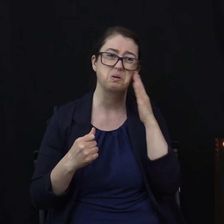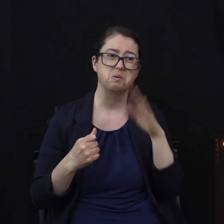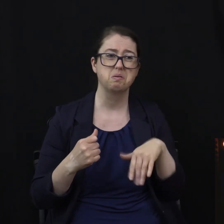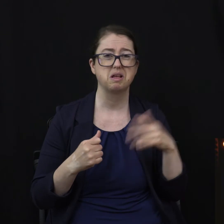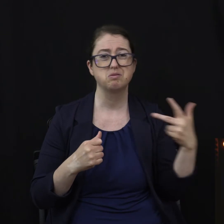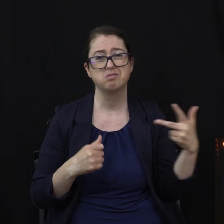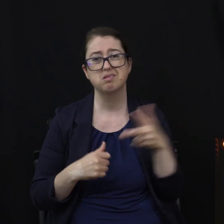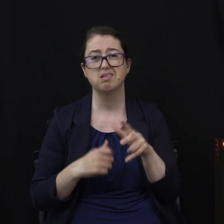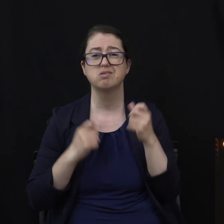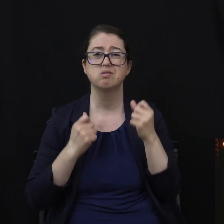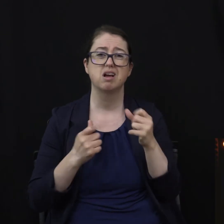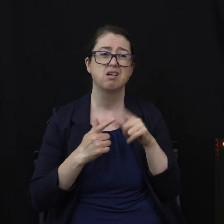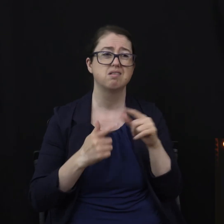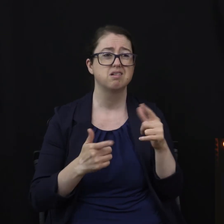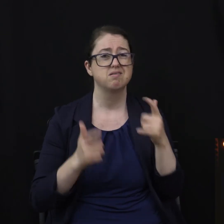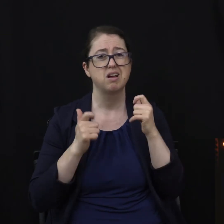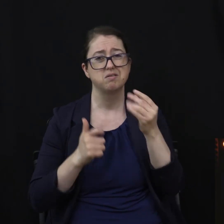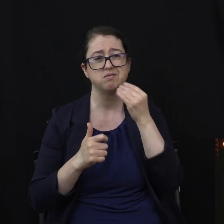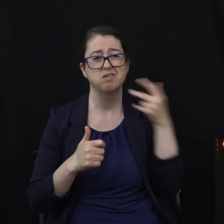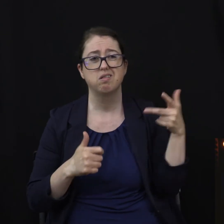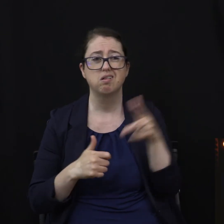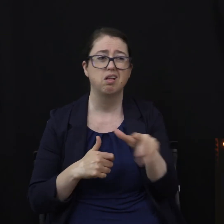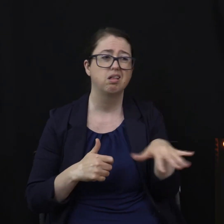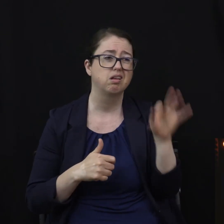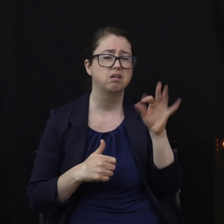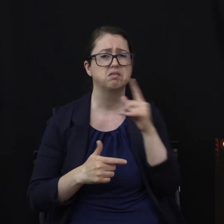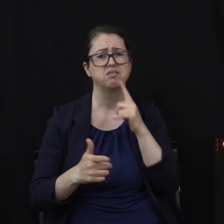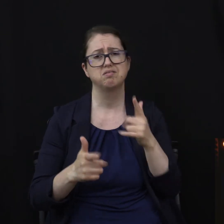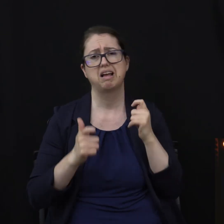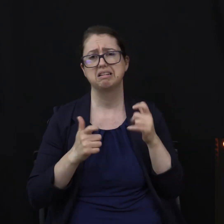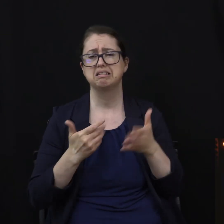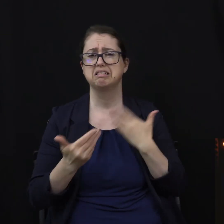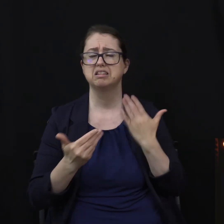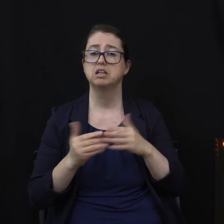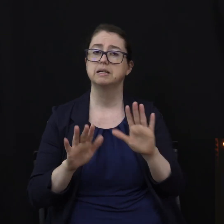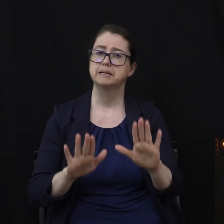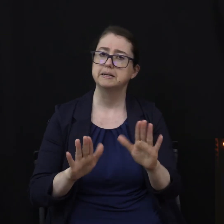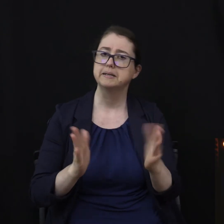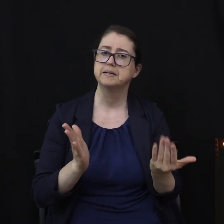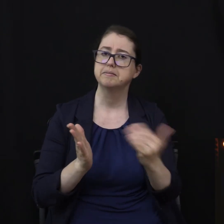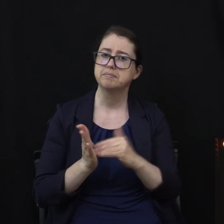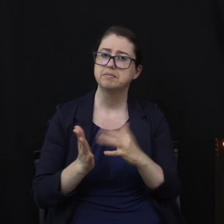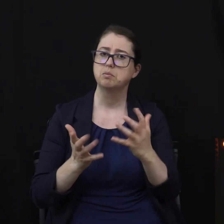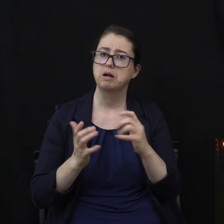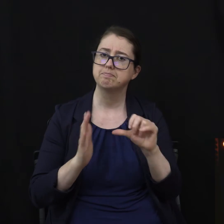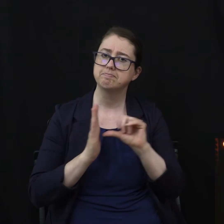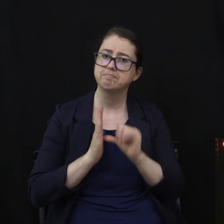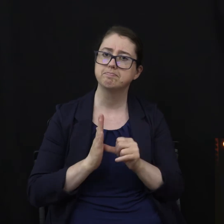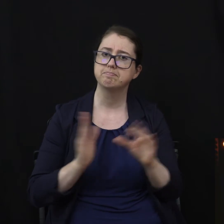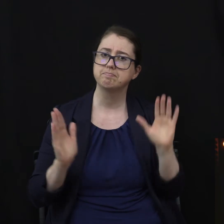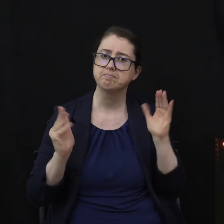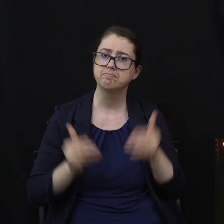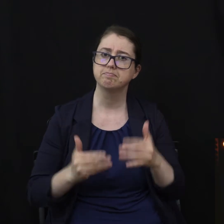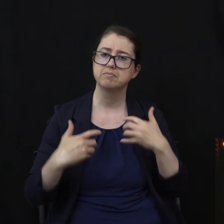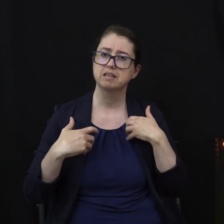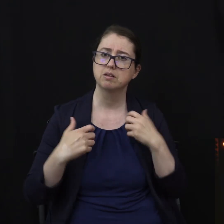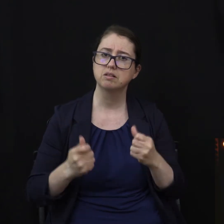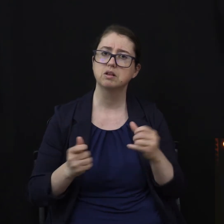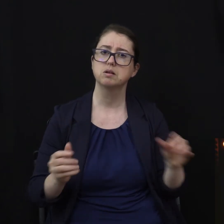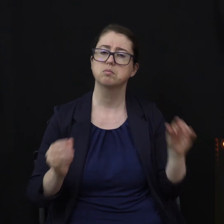easier. Again, I want us to start thinking about our health as an investment in you and your